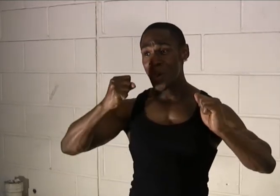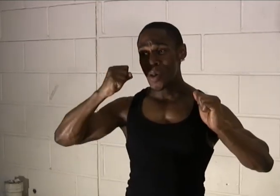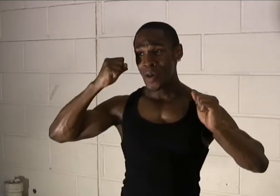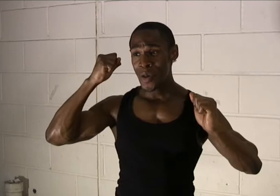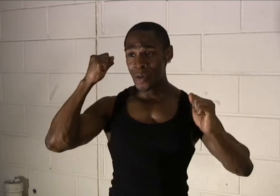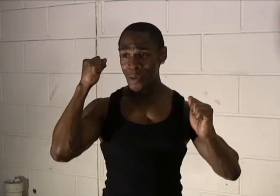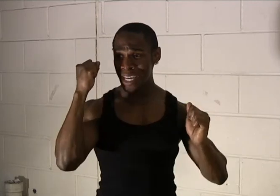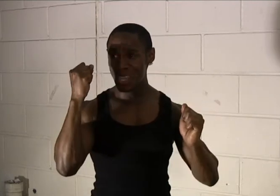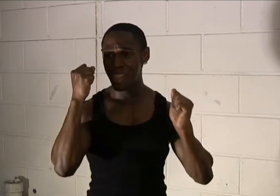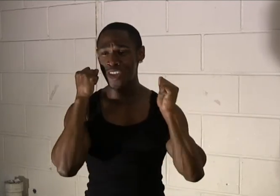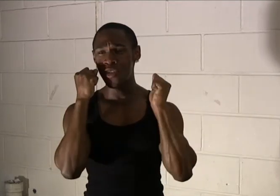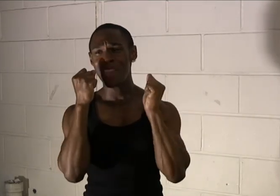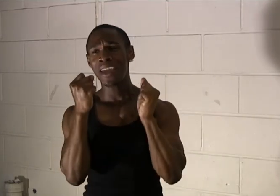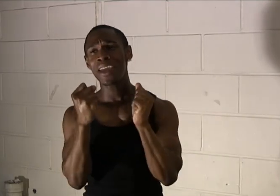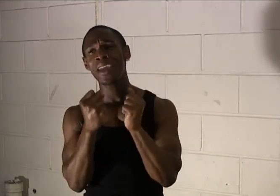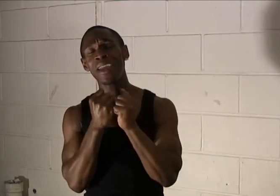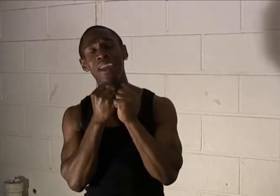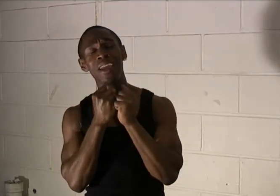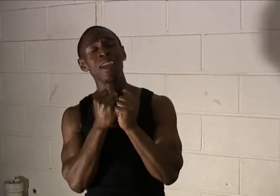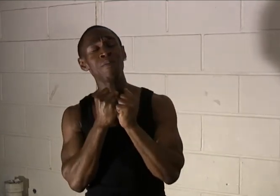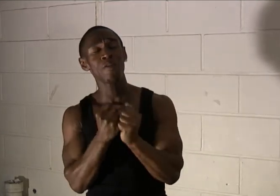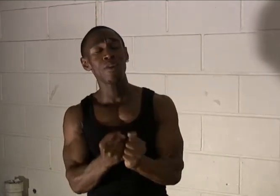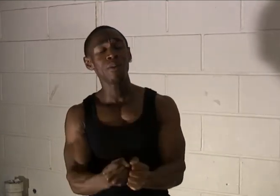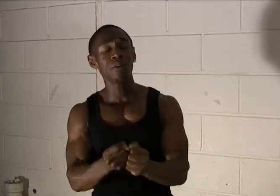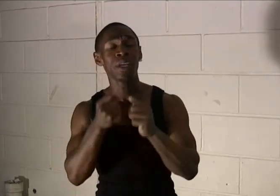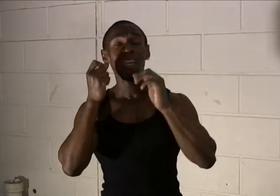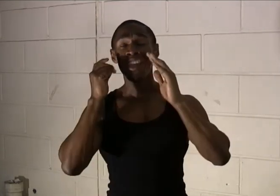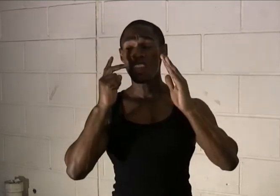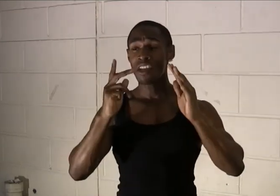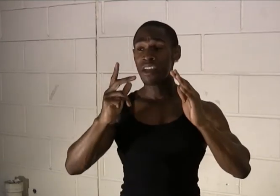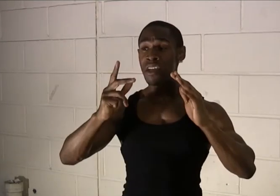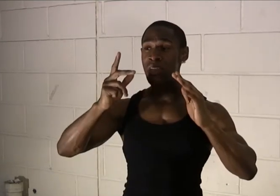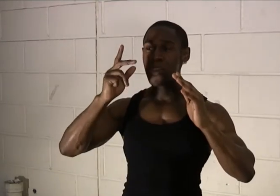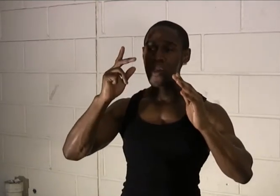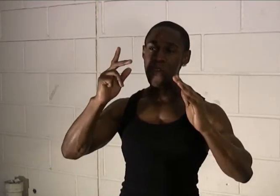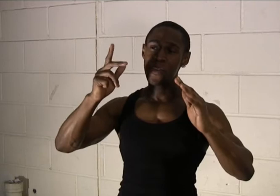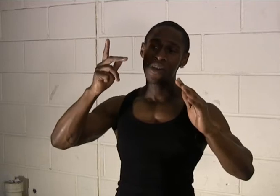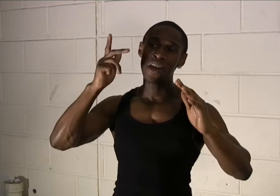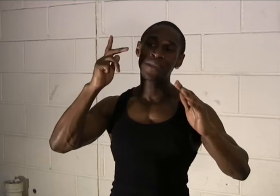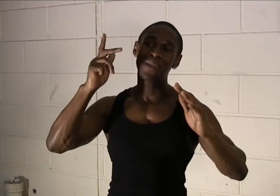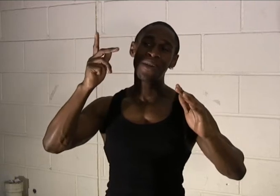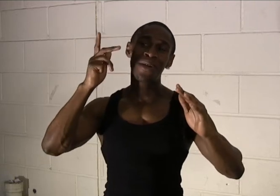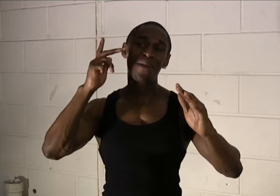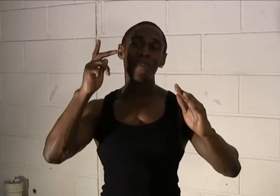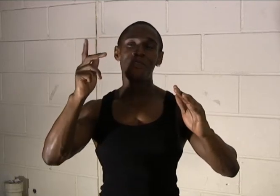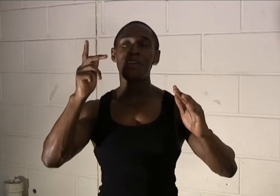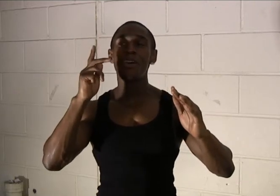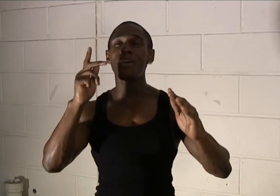Glories stream from heaven afar